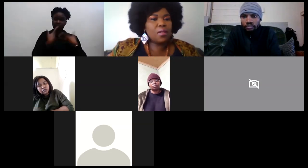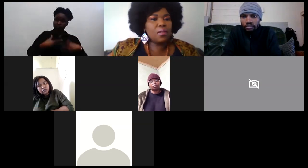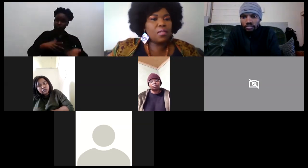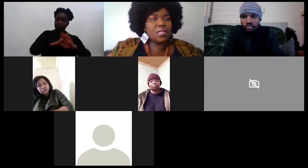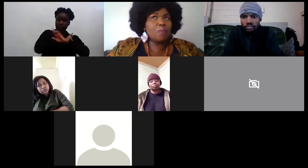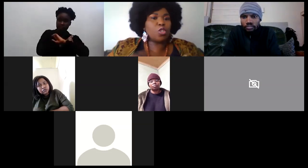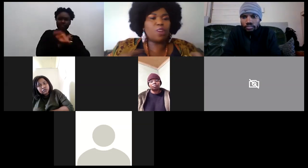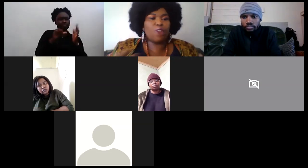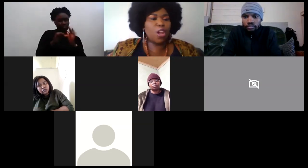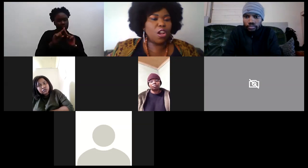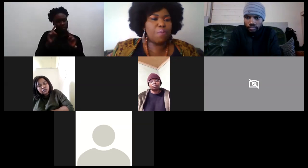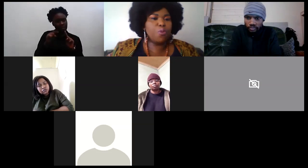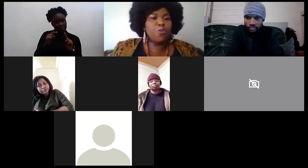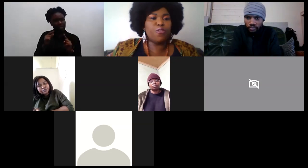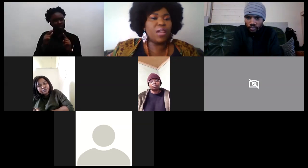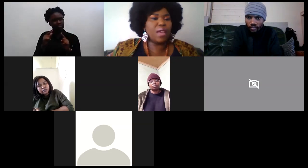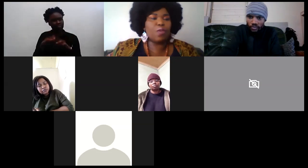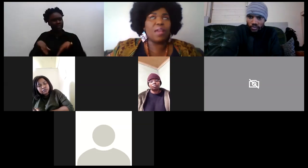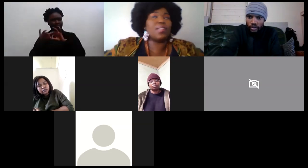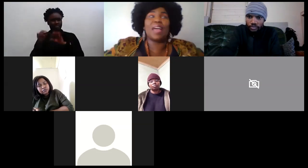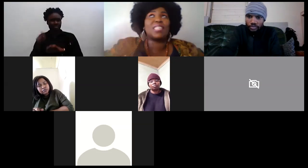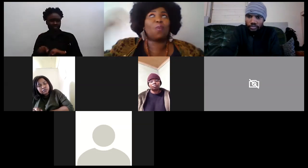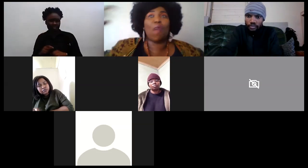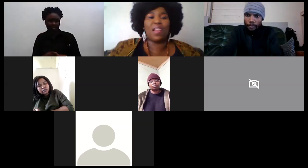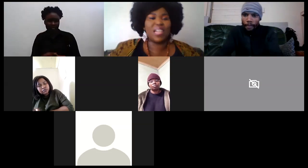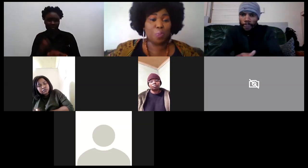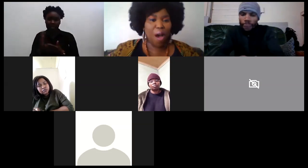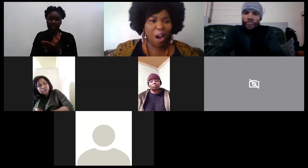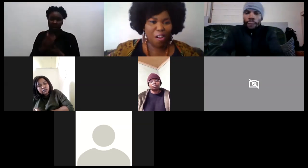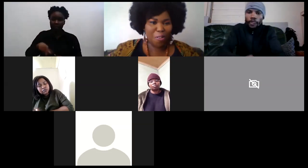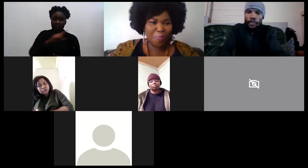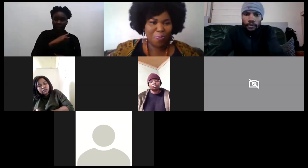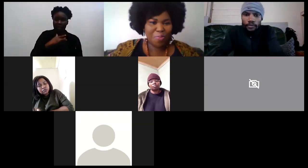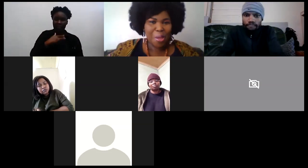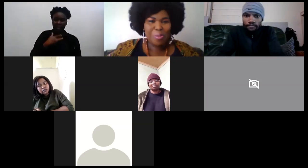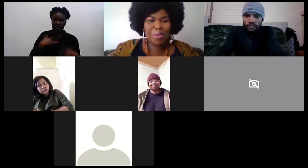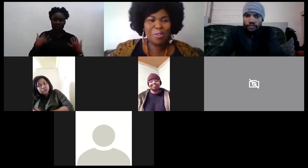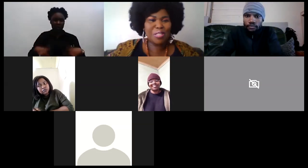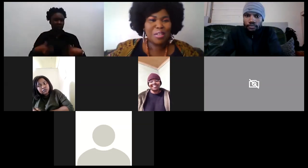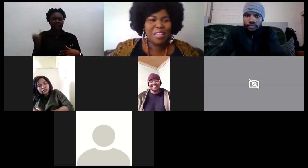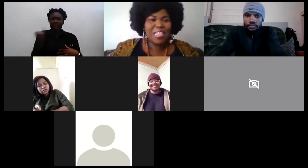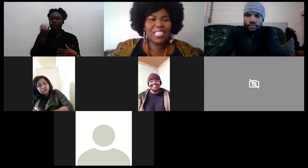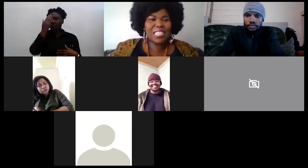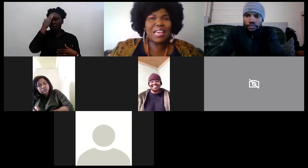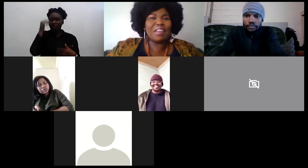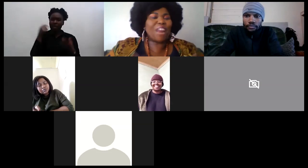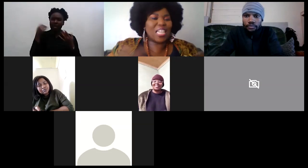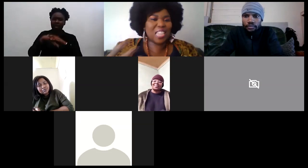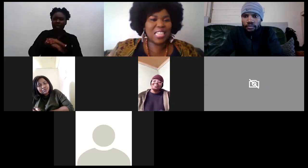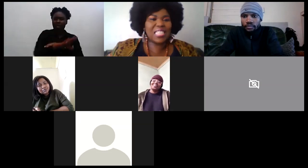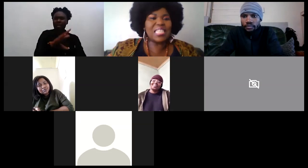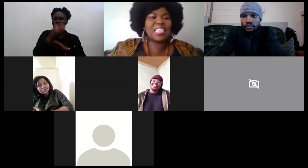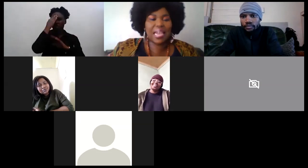it's i'm sure for a lot of people you feel like you're at a wellness spa because this is a